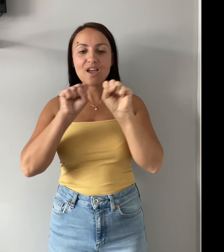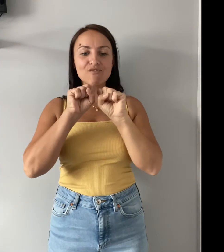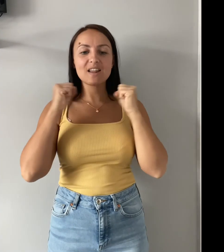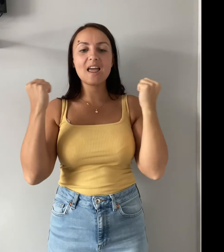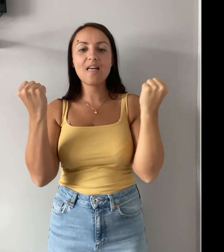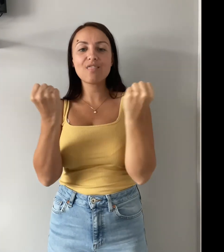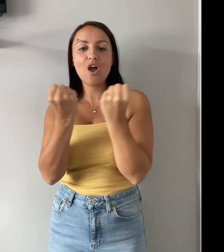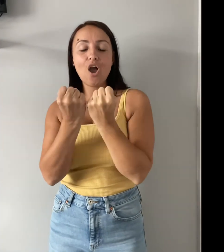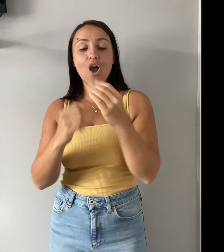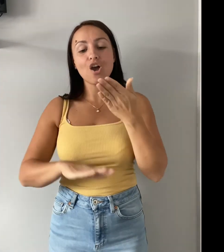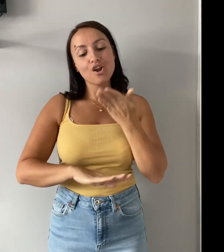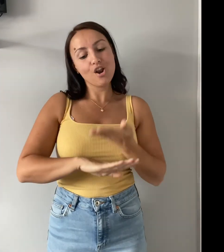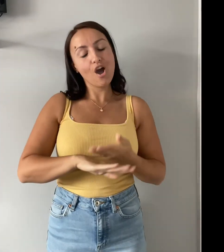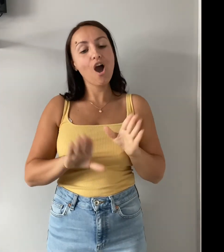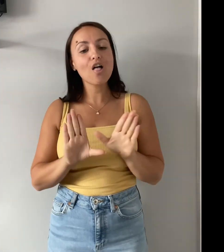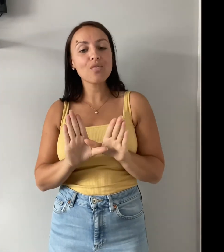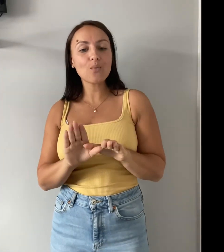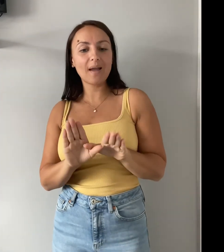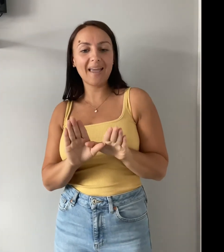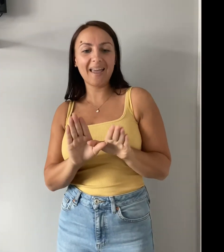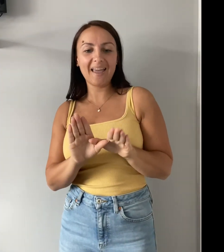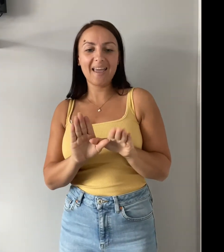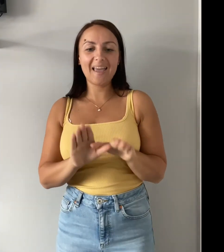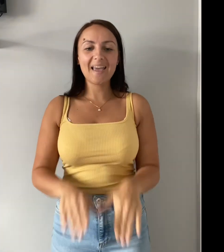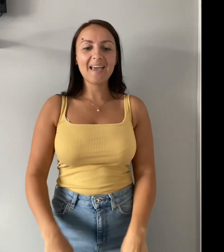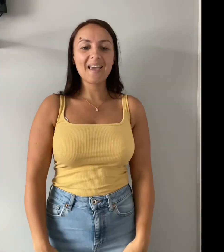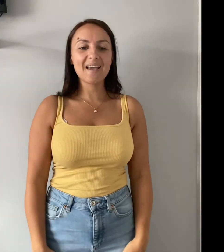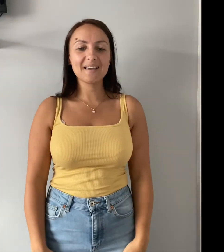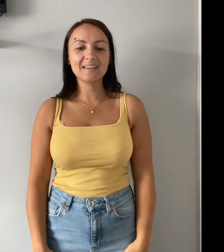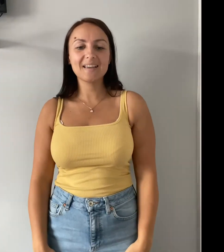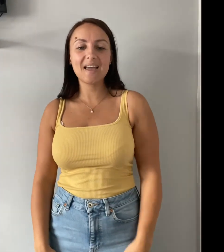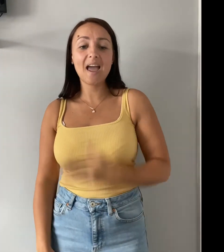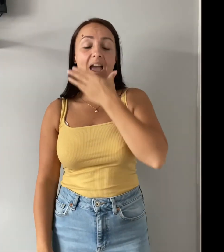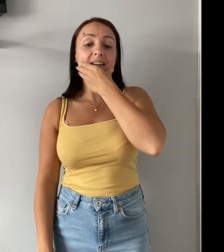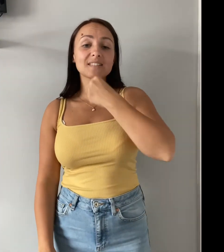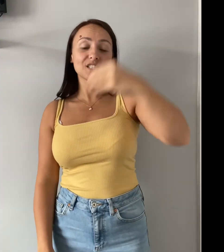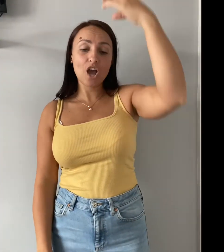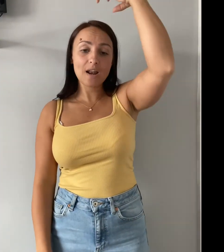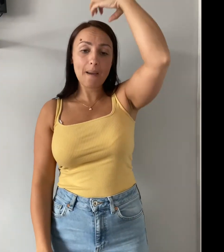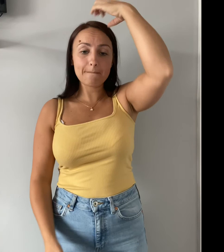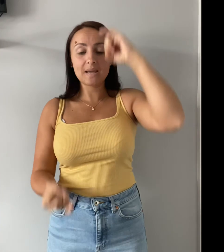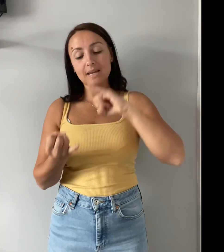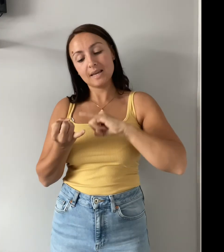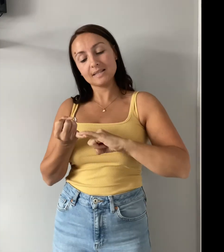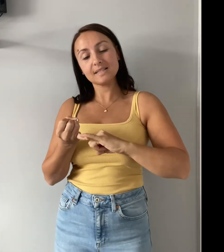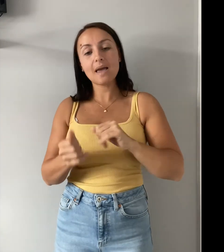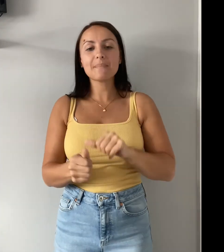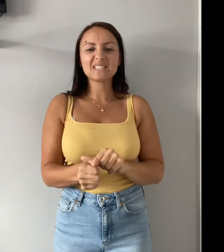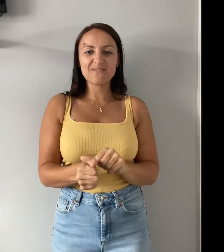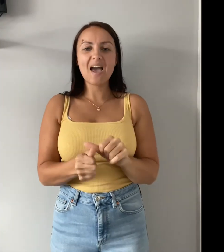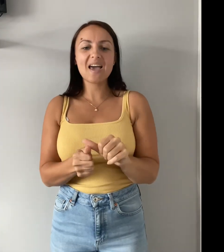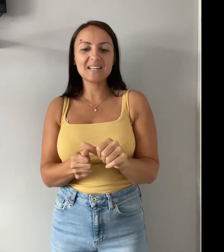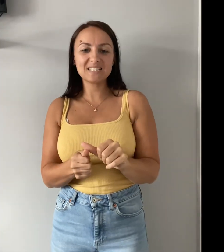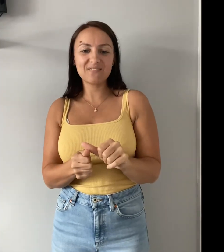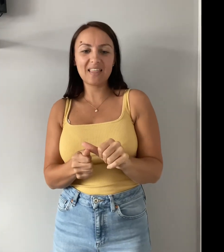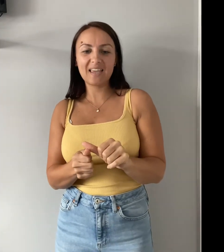city in the burning of the wind There's gonna be weeks in the finest green